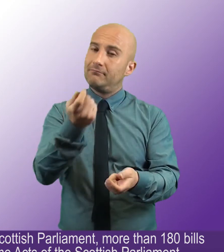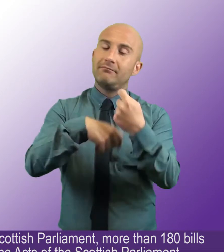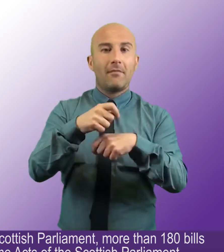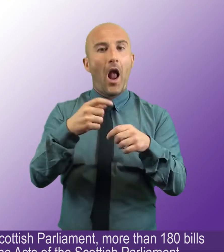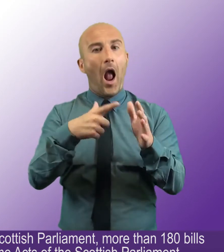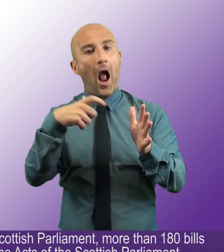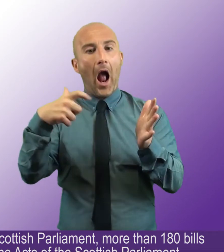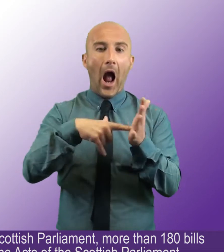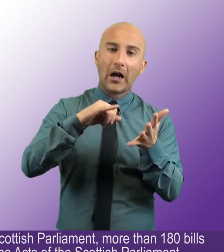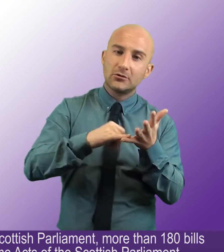Acts of the Scottish Parliament.